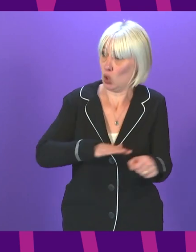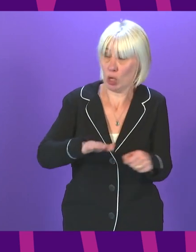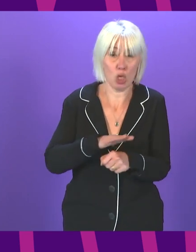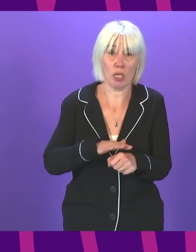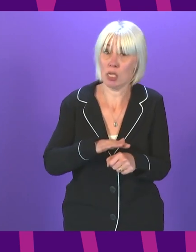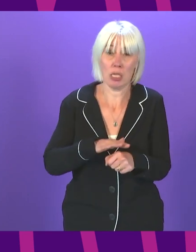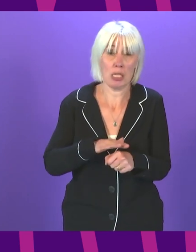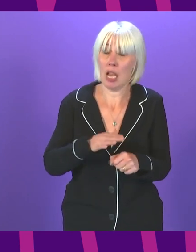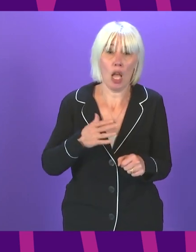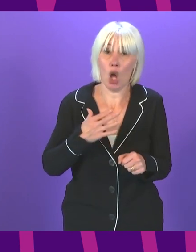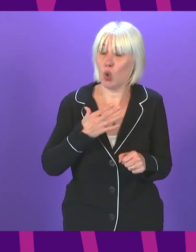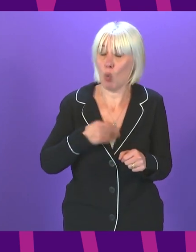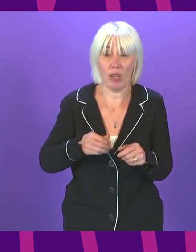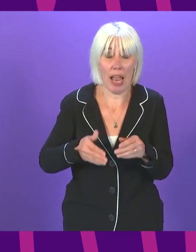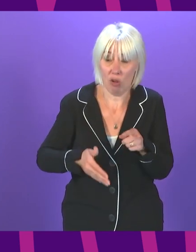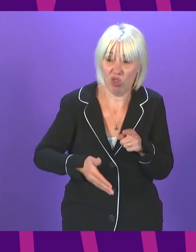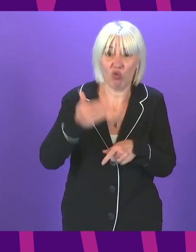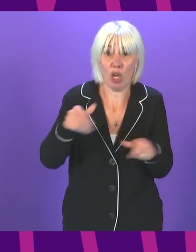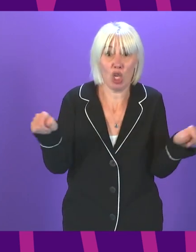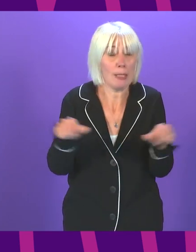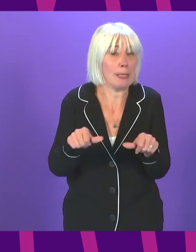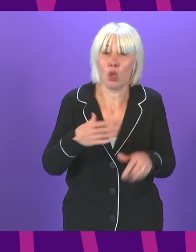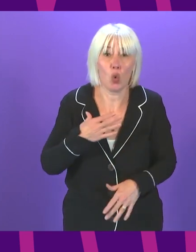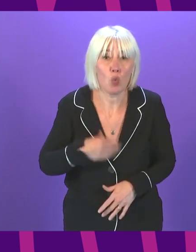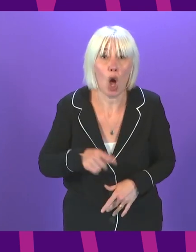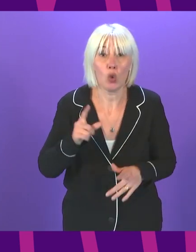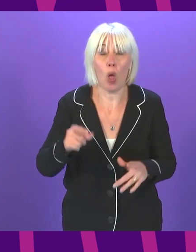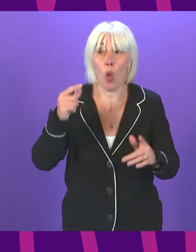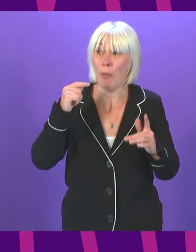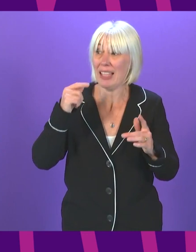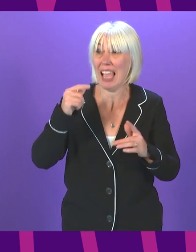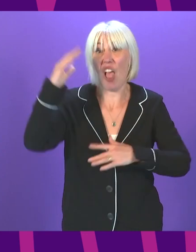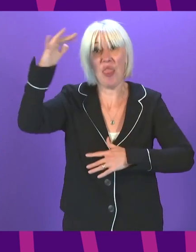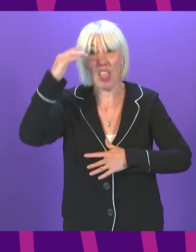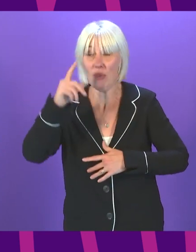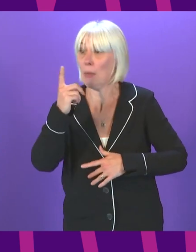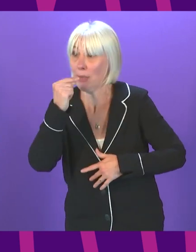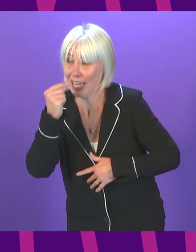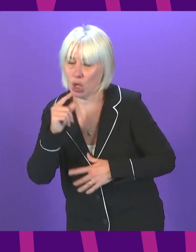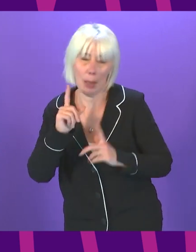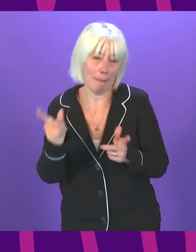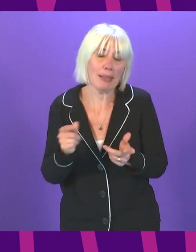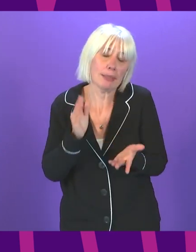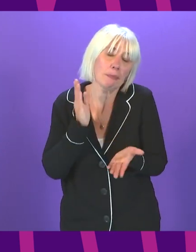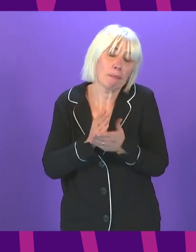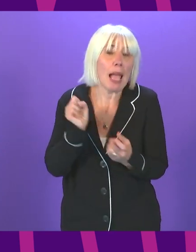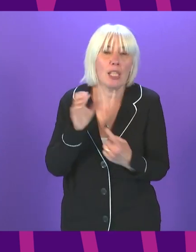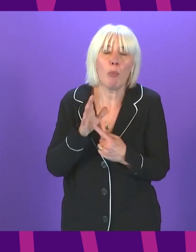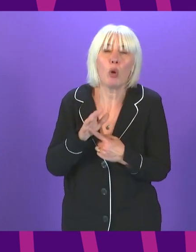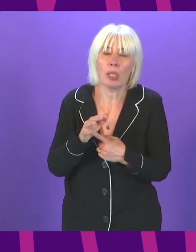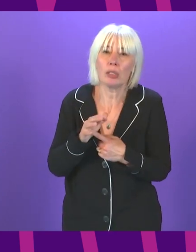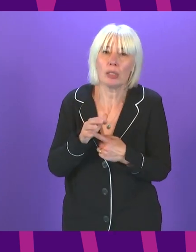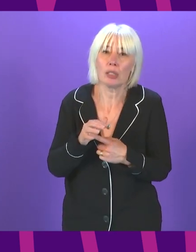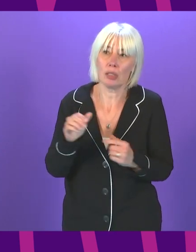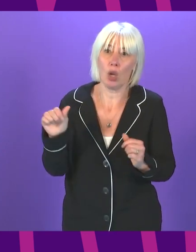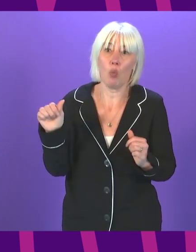avoid it, of imposing any restrictions. So I hope that is a hypothetical point, but nevertheless, it is an important one that we should